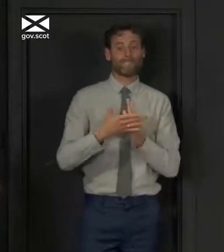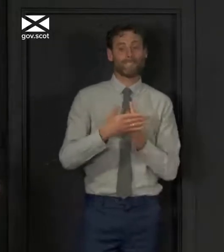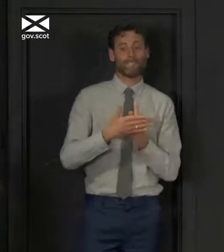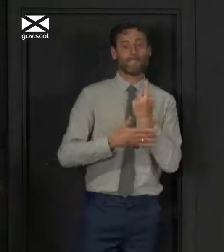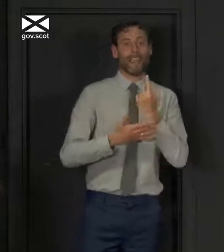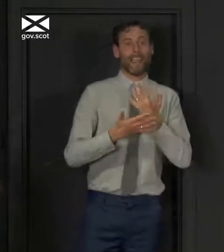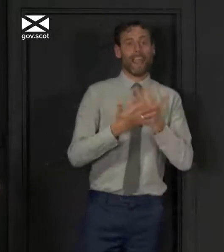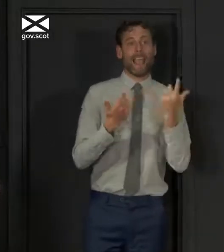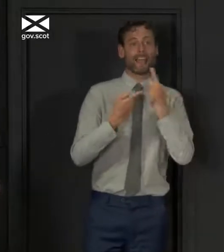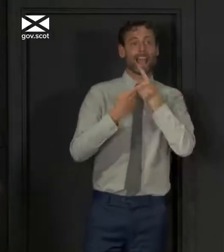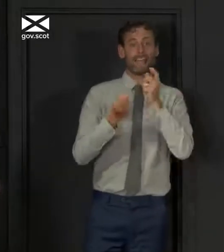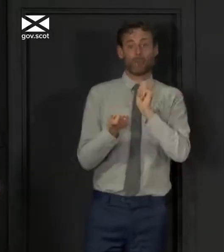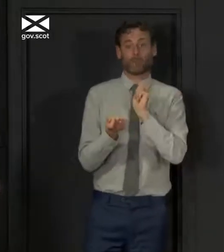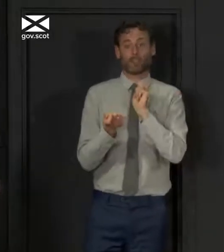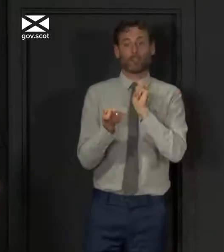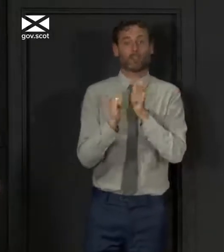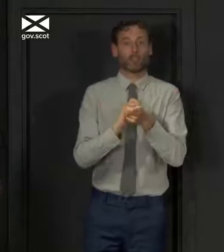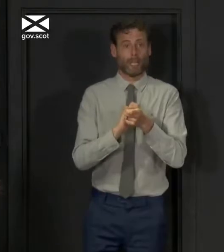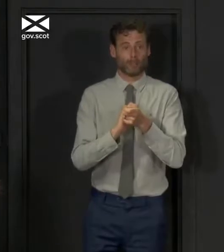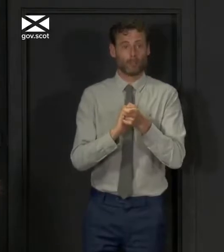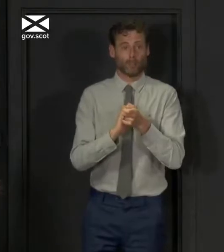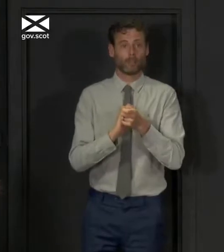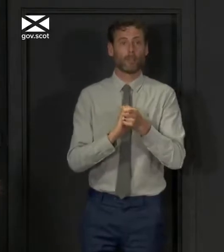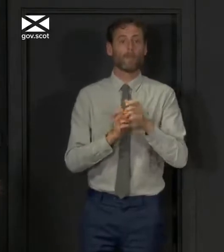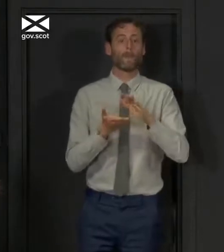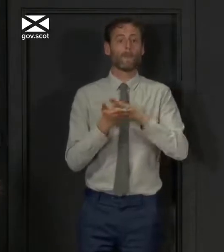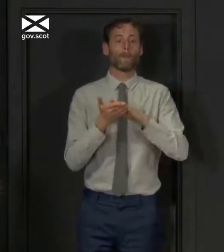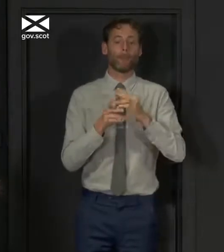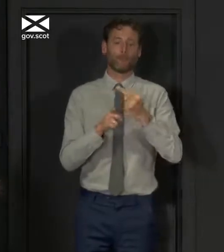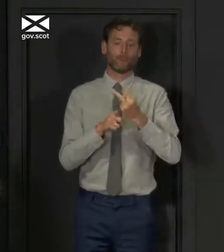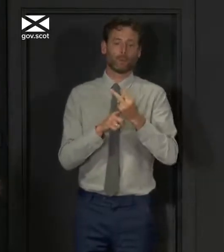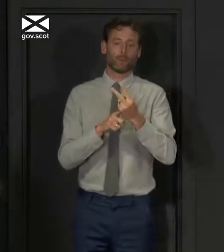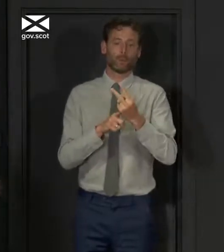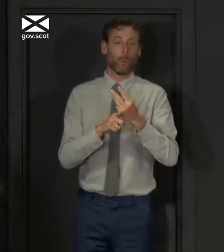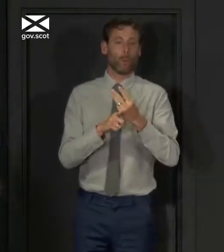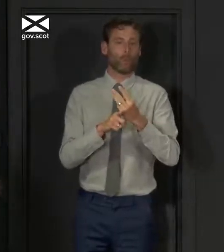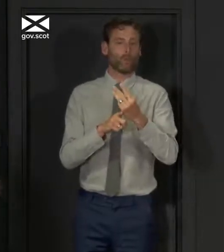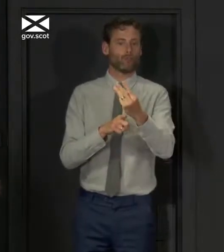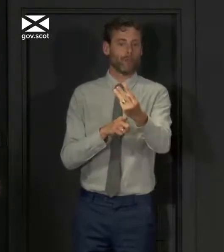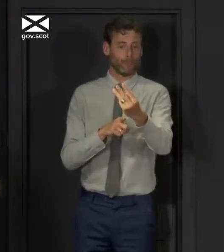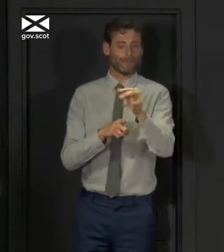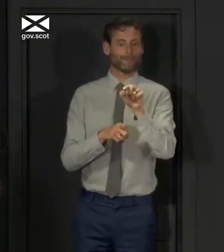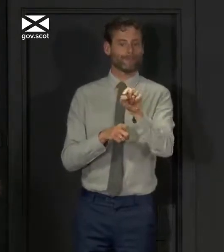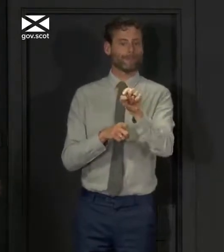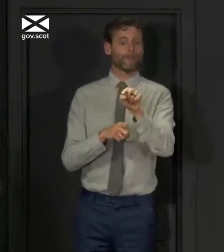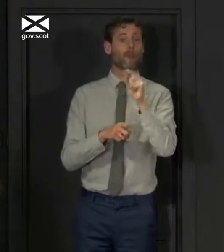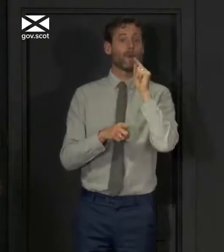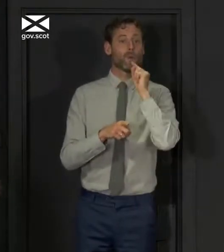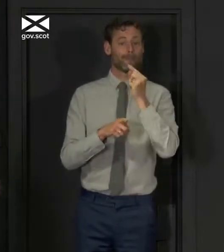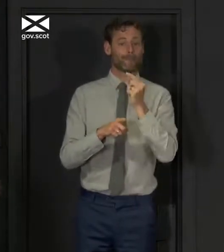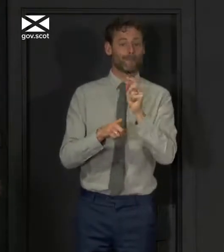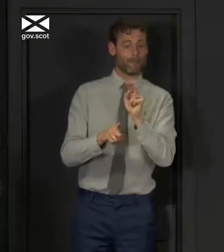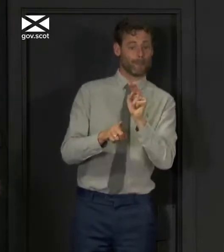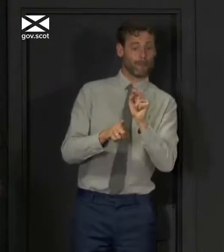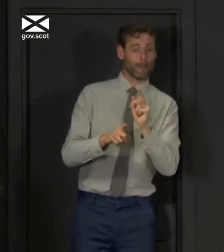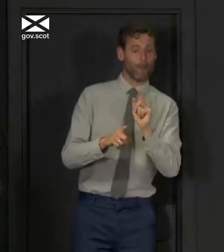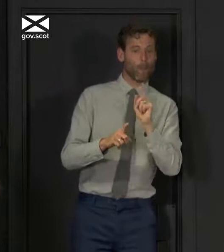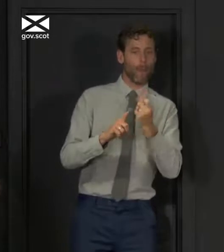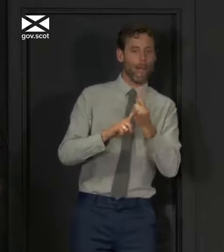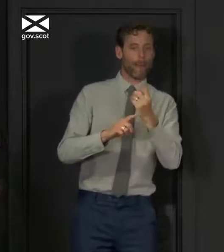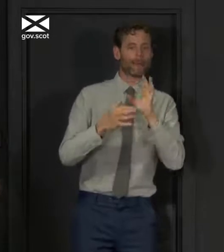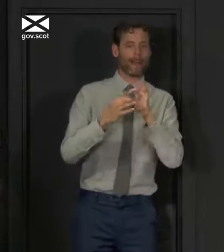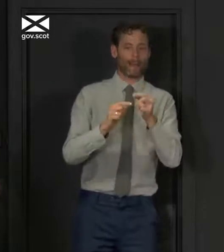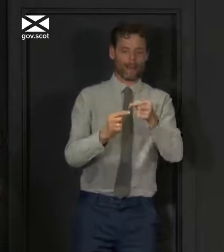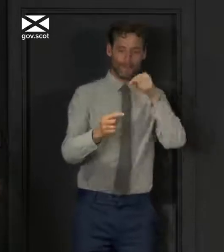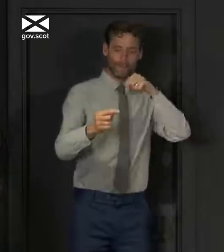changes, it is two to three weeks in which you would see that because of the period of incubation. But, you we've said all along that three